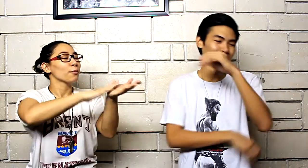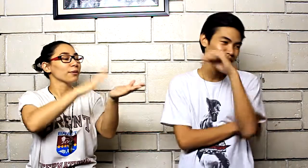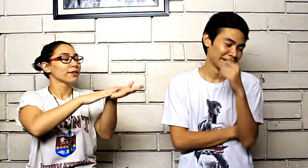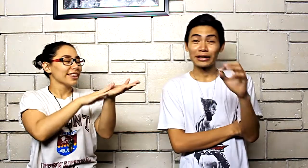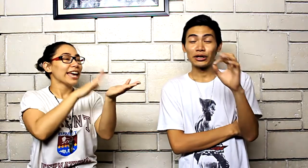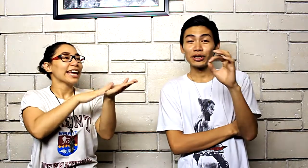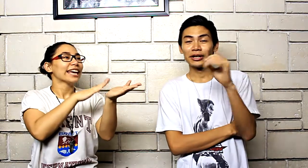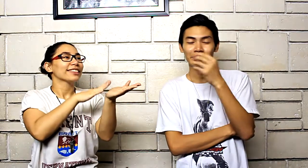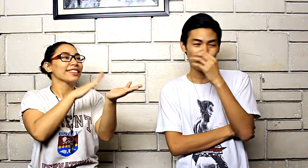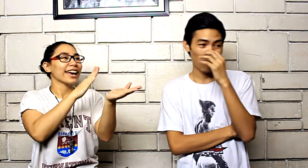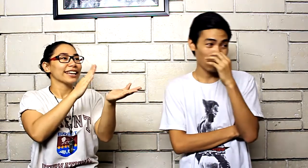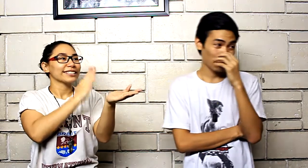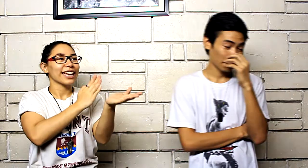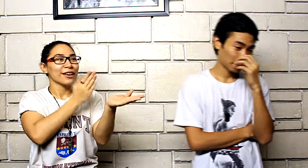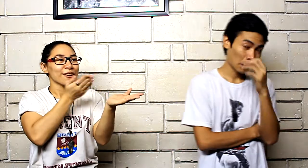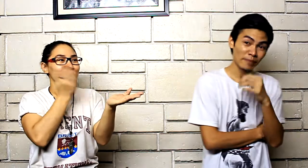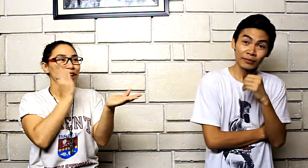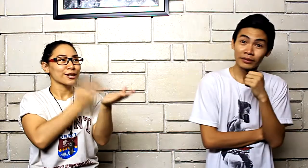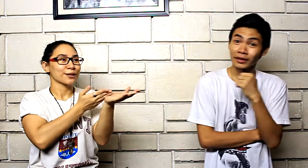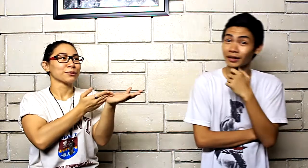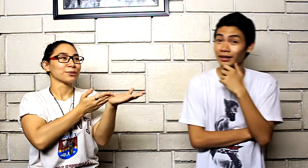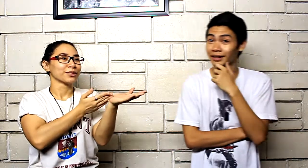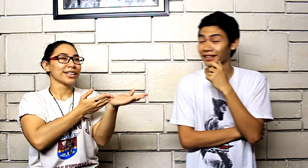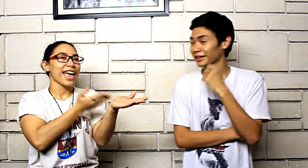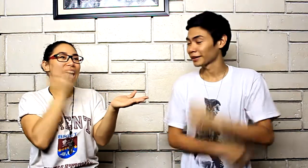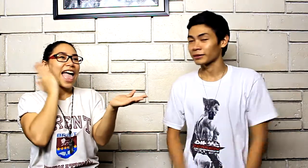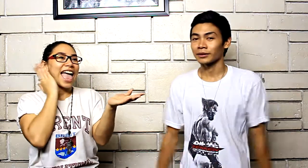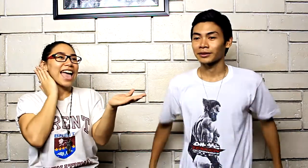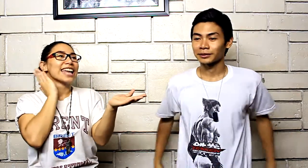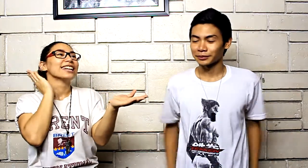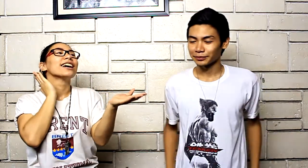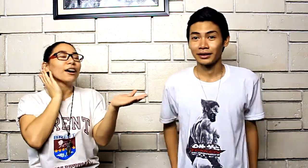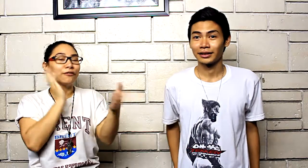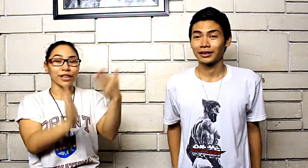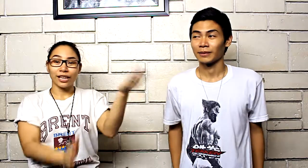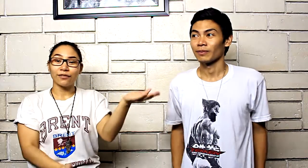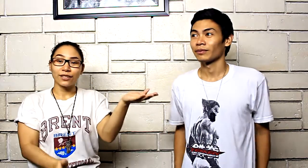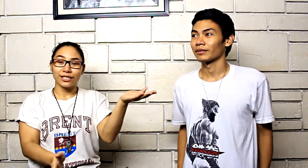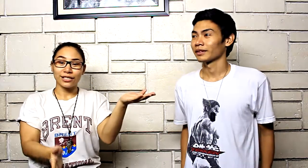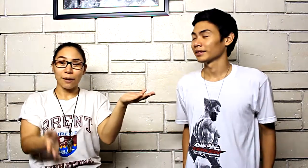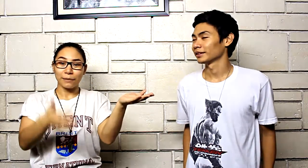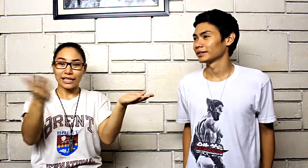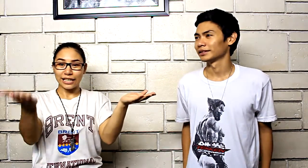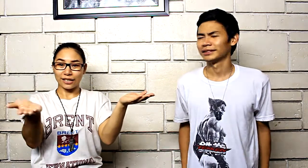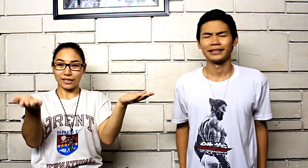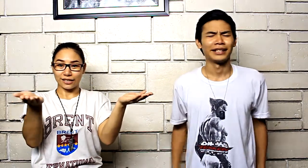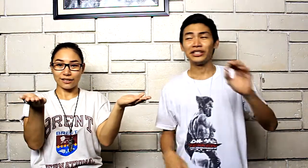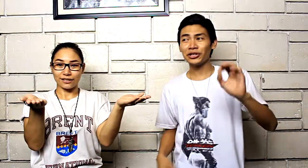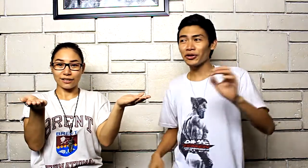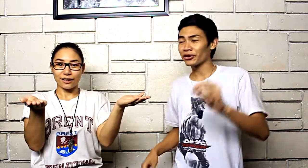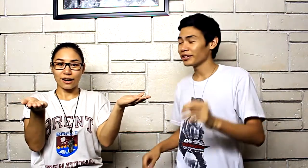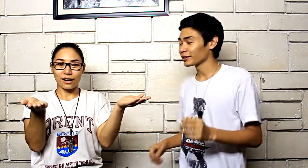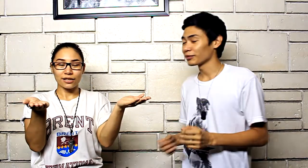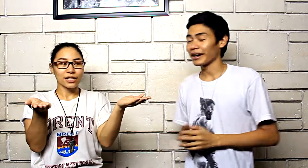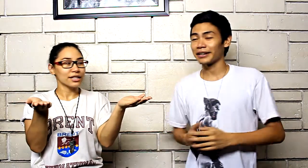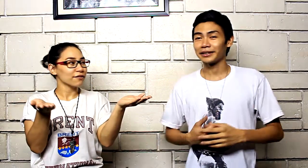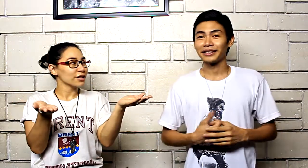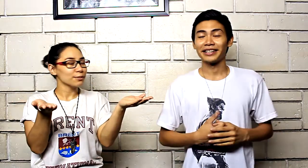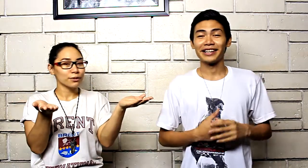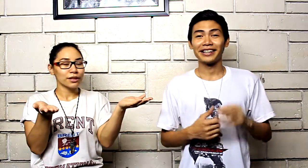they eat like say vegetables and a vegan versus a meat eater do you know the reason why difference between